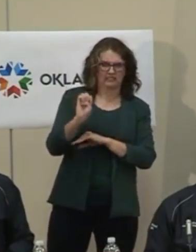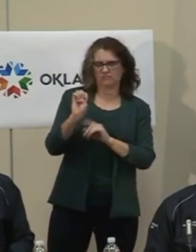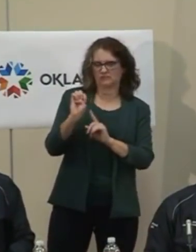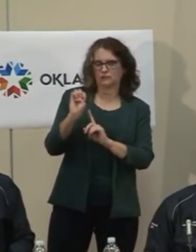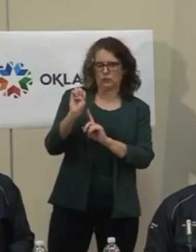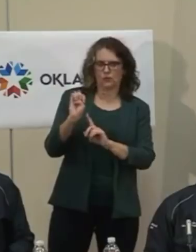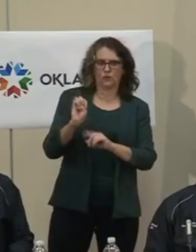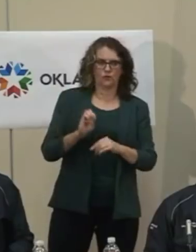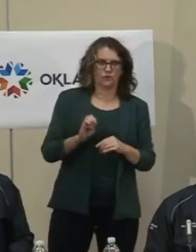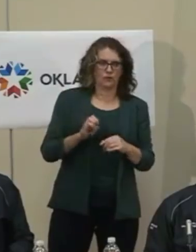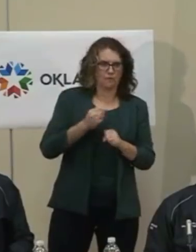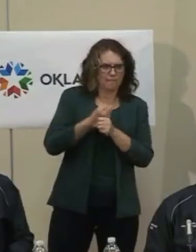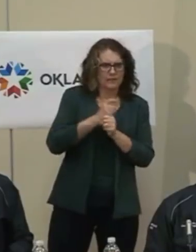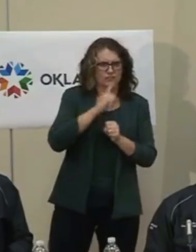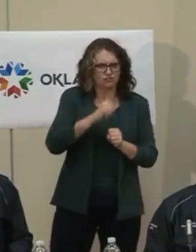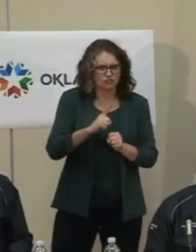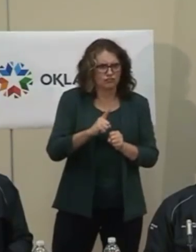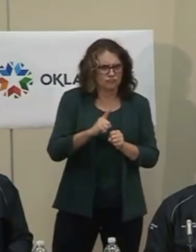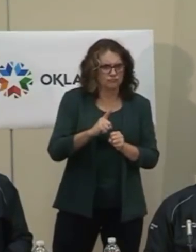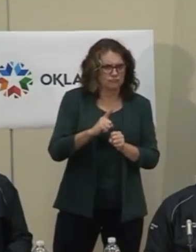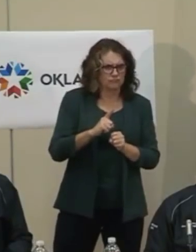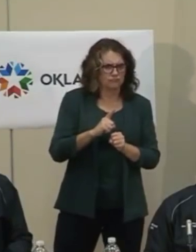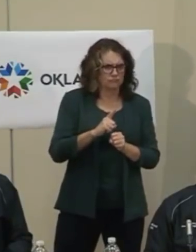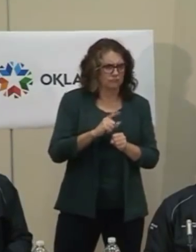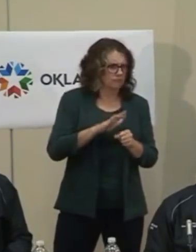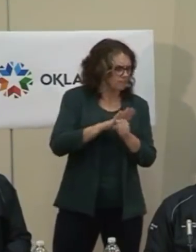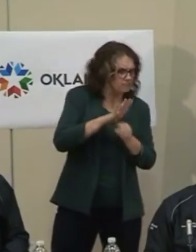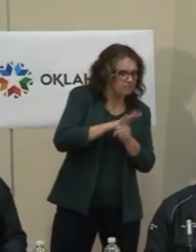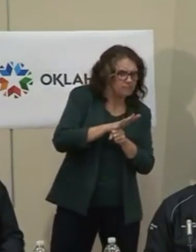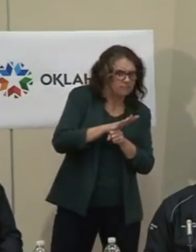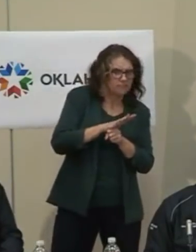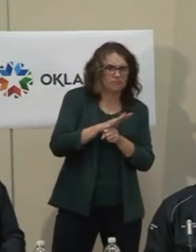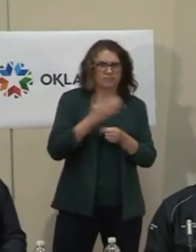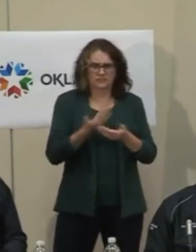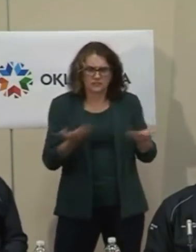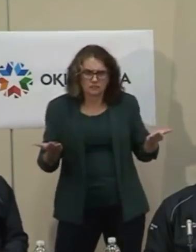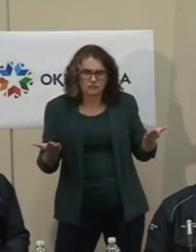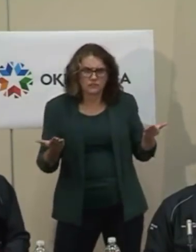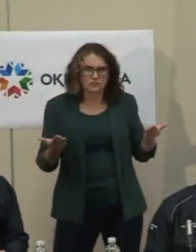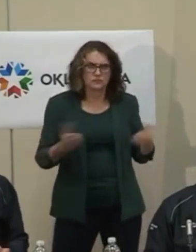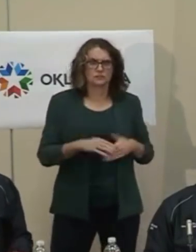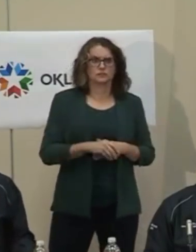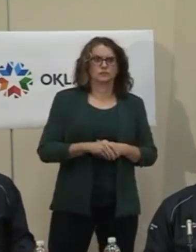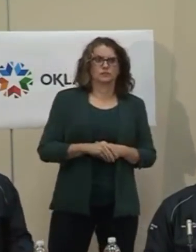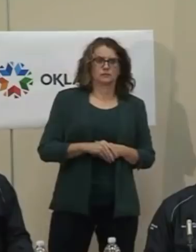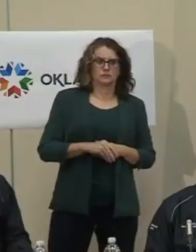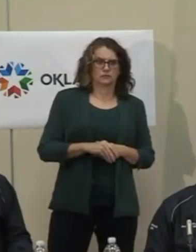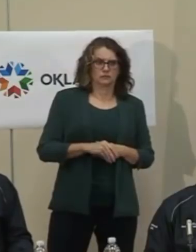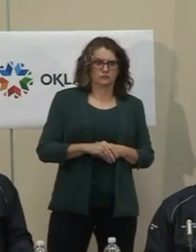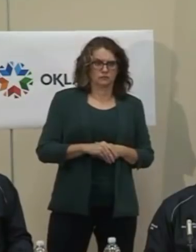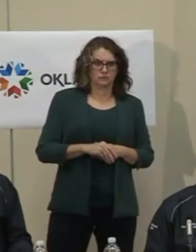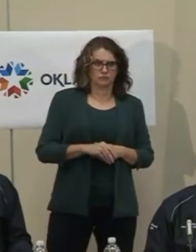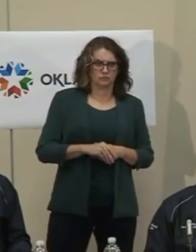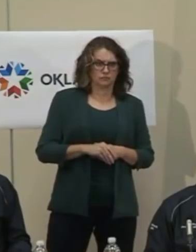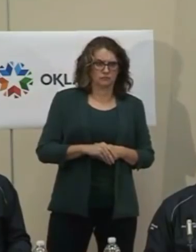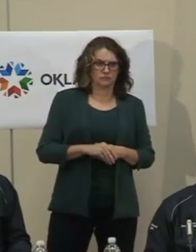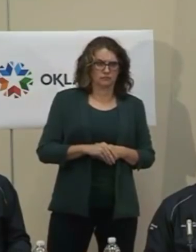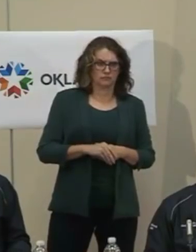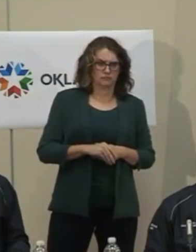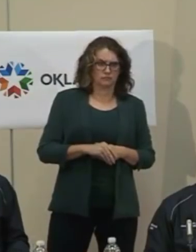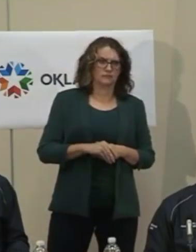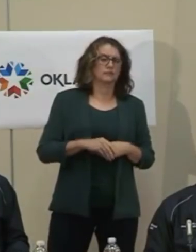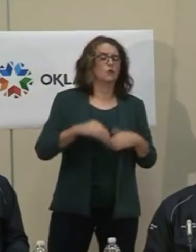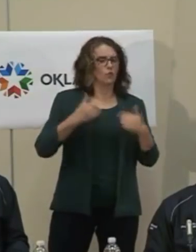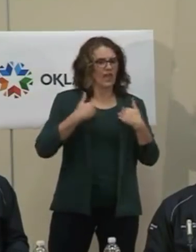place. We want to make sure we're monitoring that. So we have set up a database, again, that looks like a map.